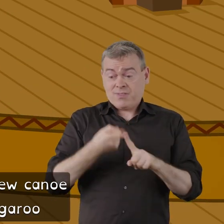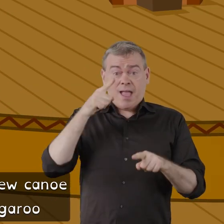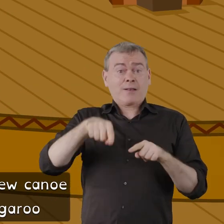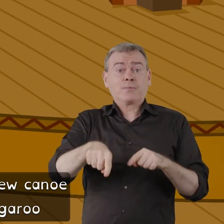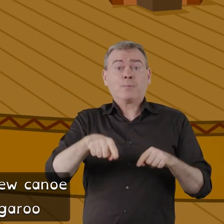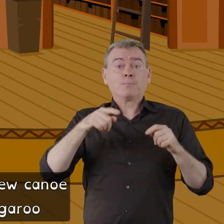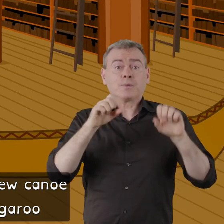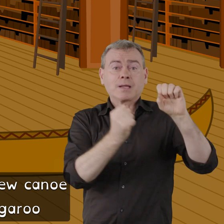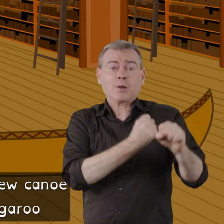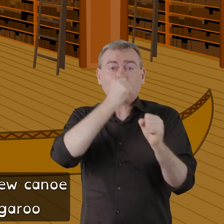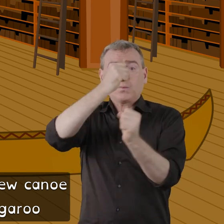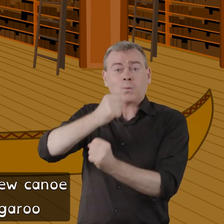canoe of a blue kangaroo